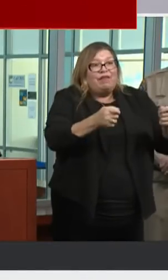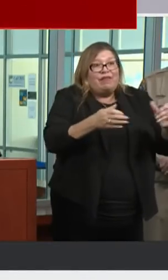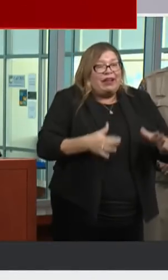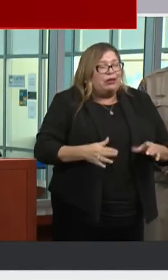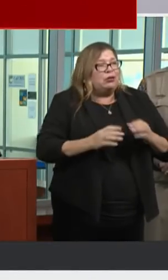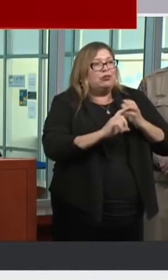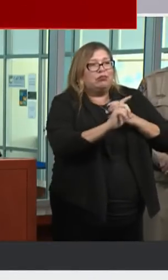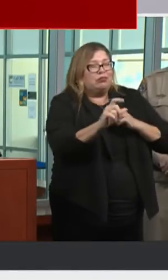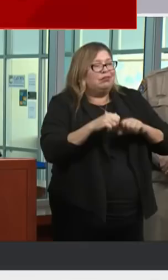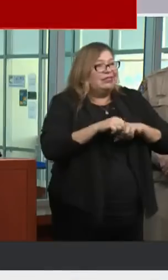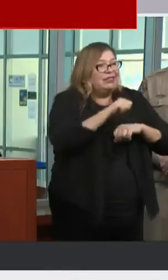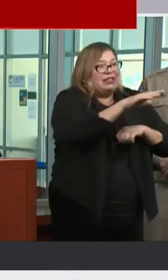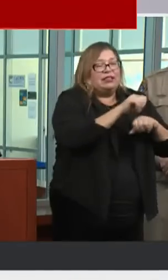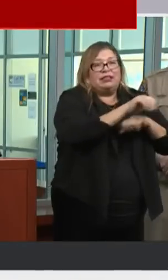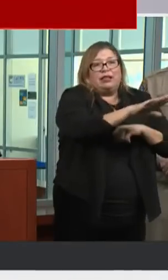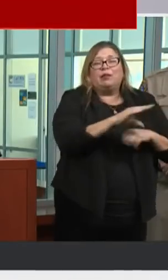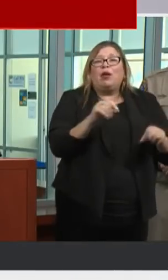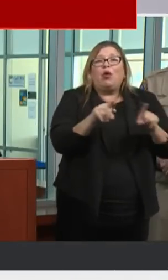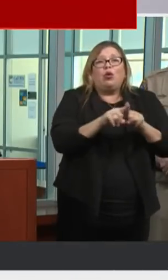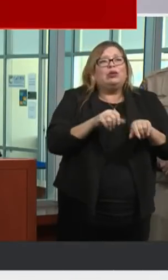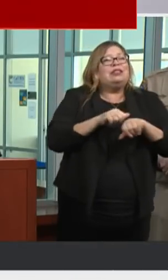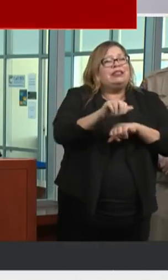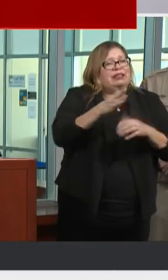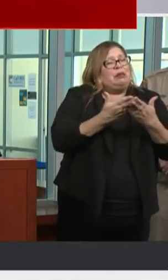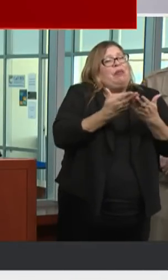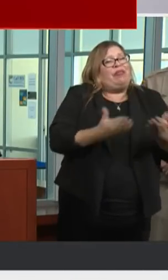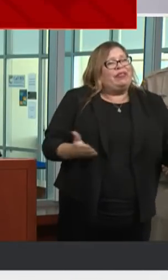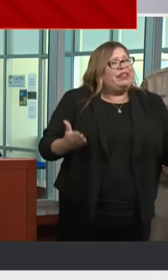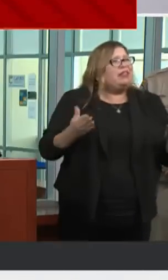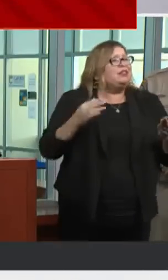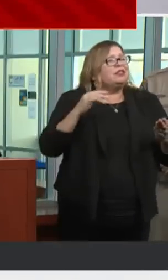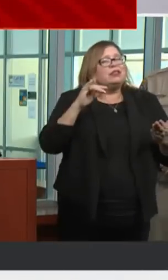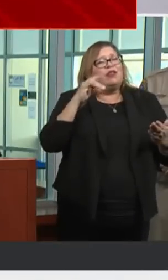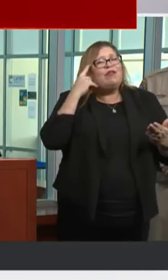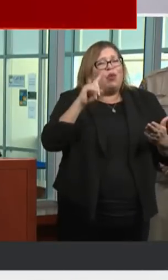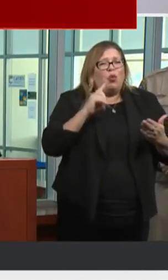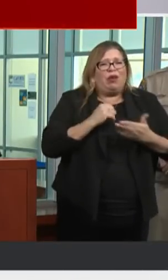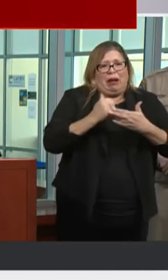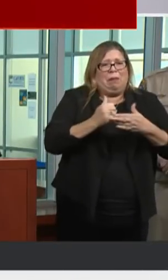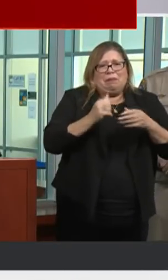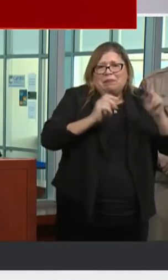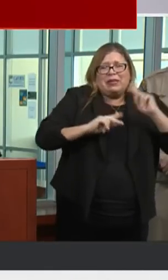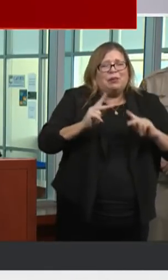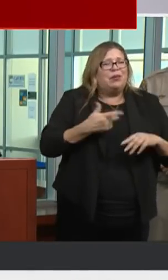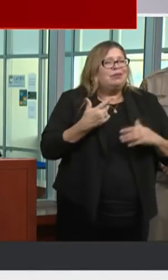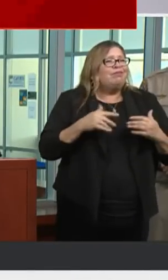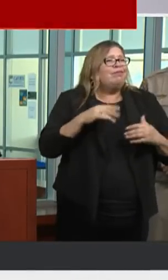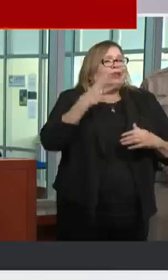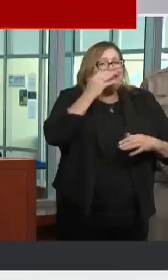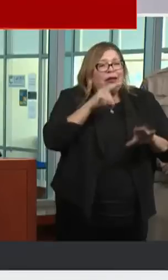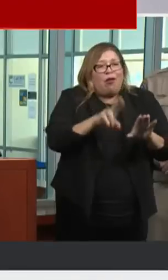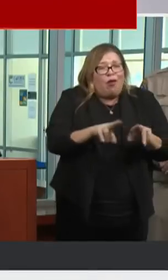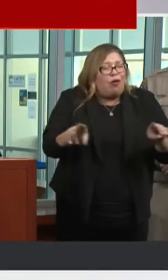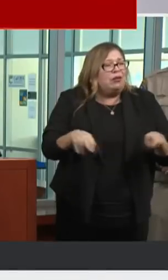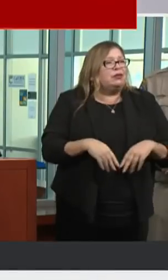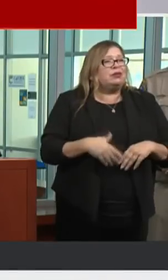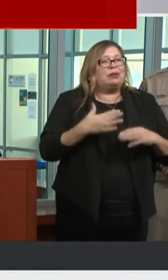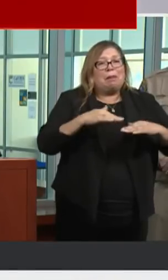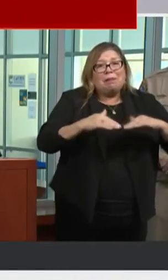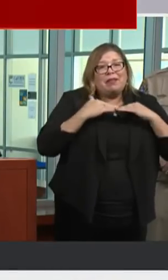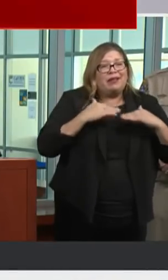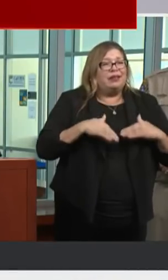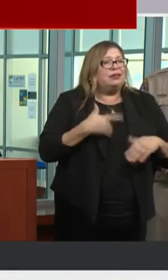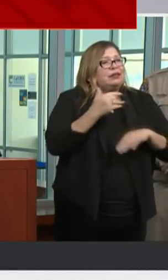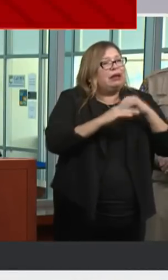some commodities for humanitarian efforts, things like cots and blankets and comfort kits, should they be needed as